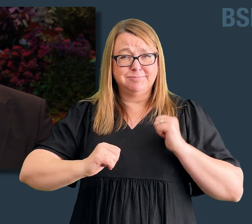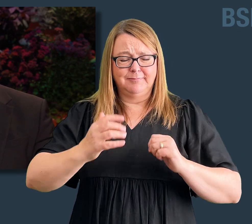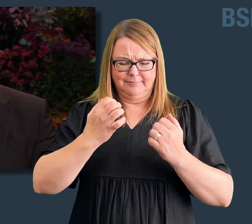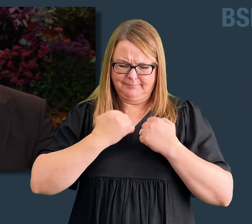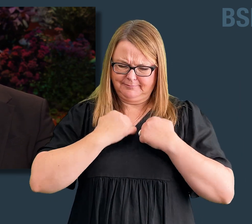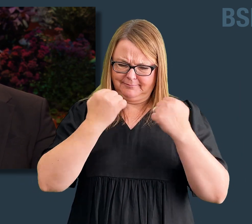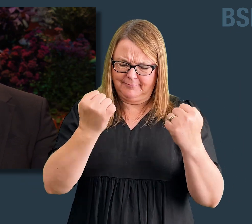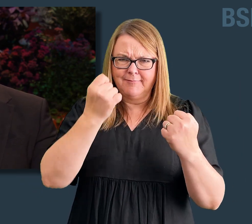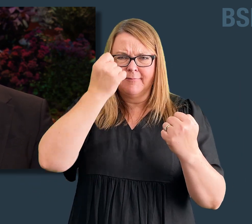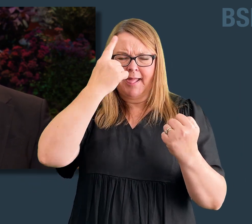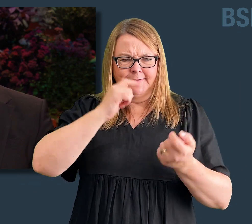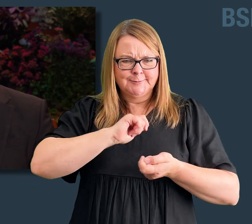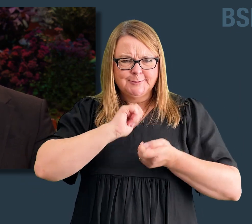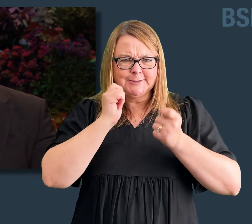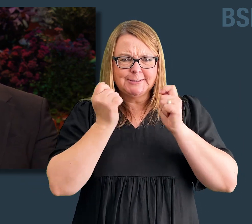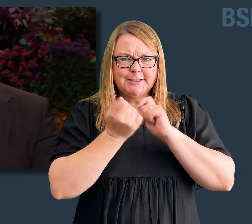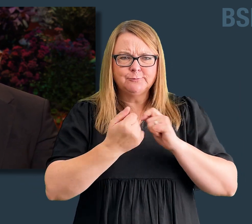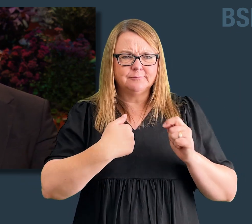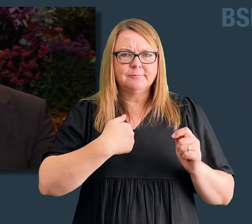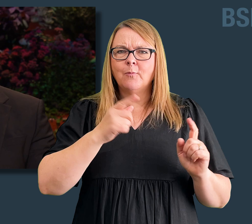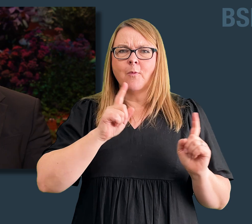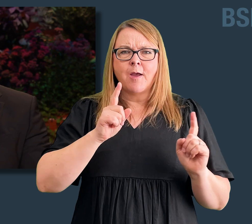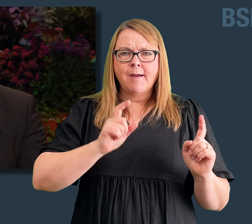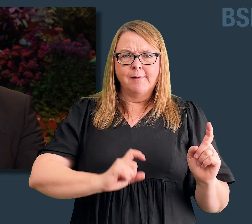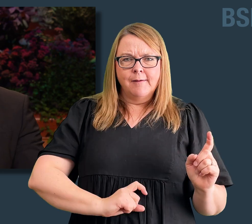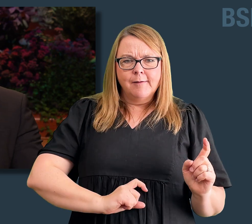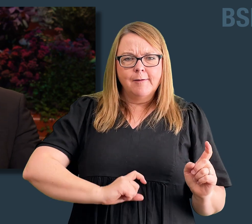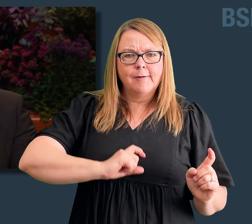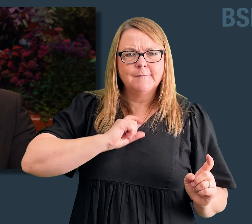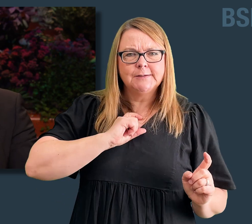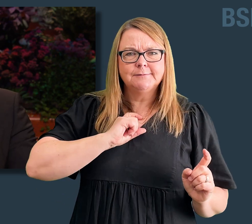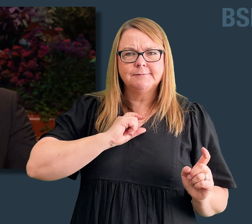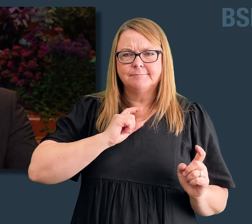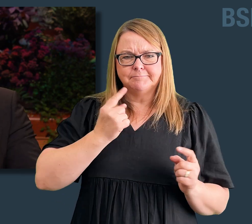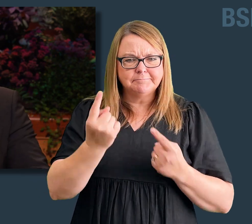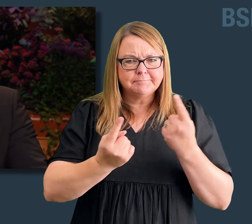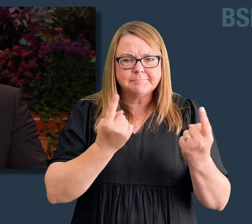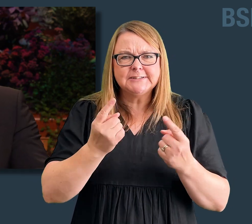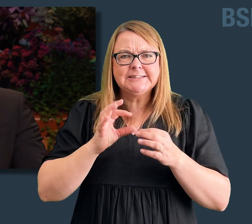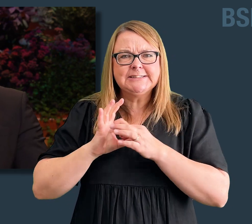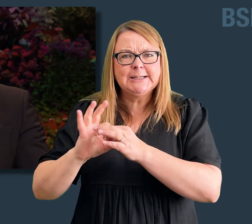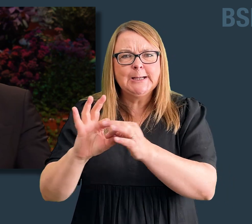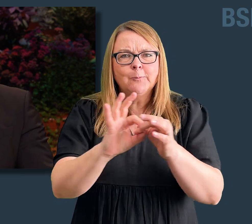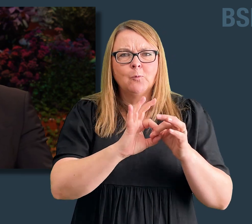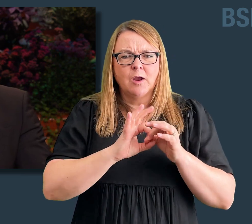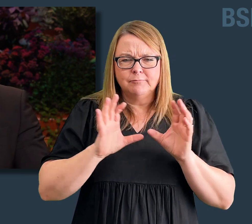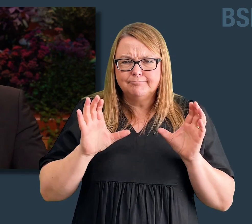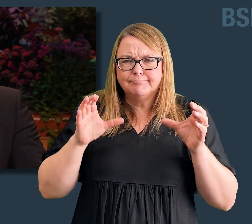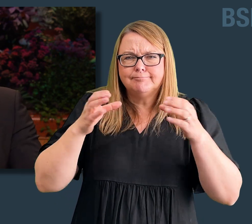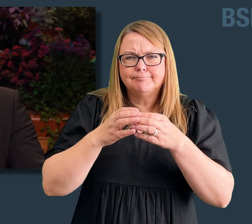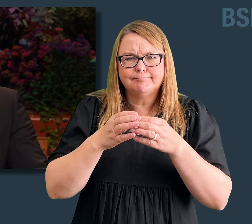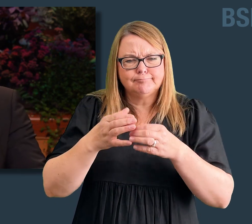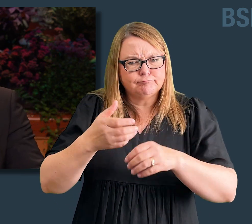with a newfound confidence and with individual and team hard work and dogged